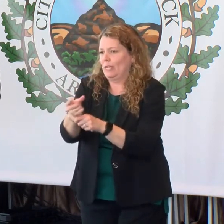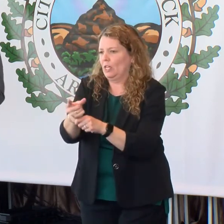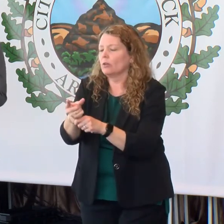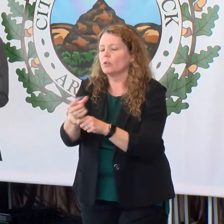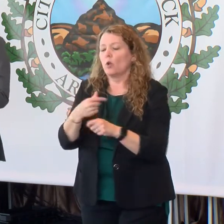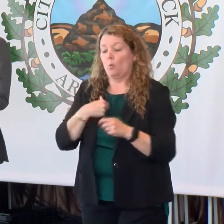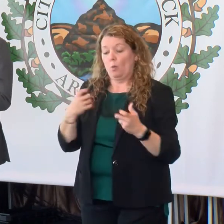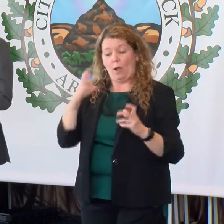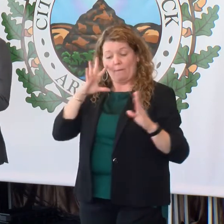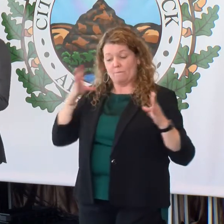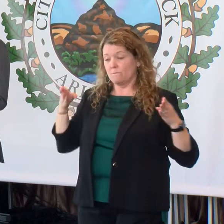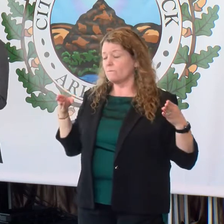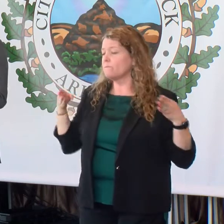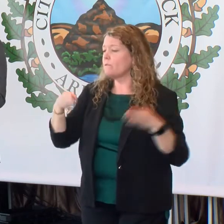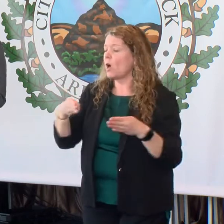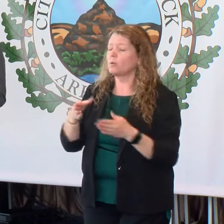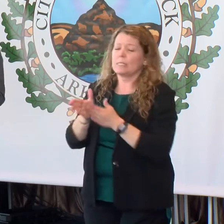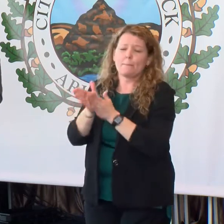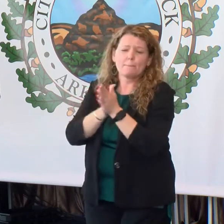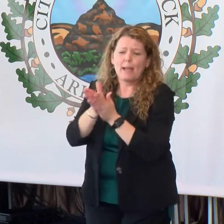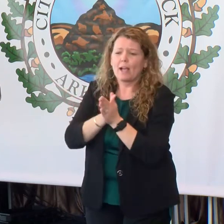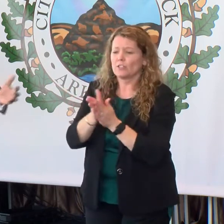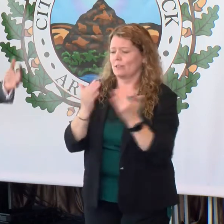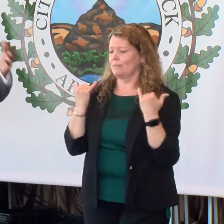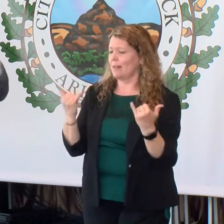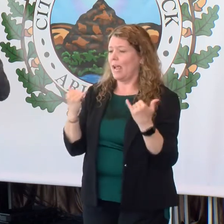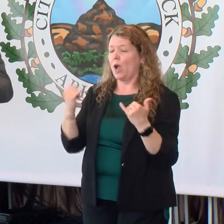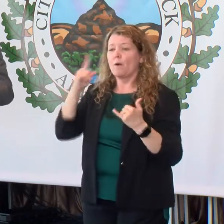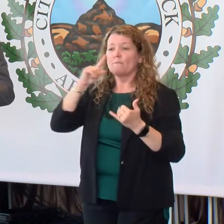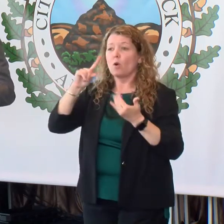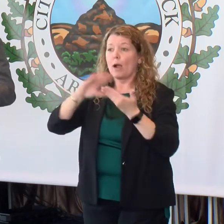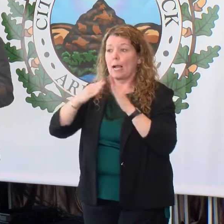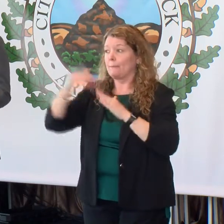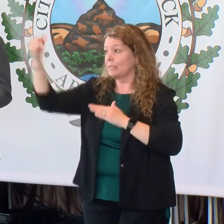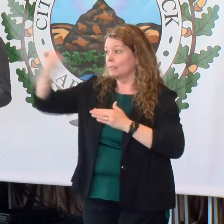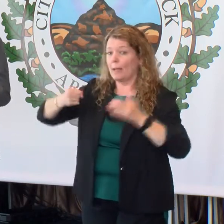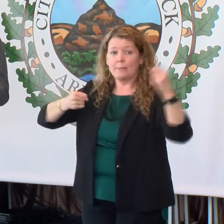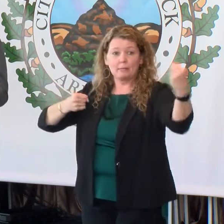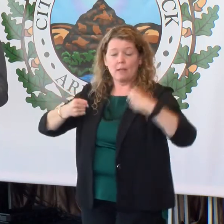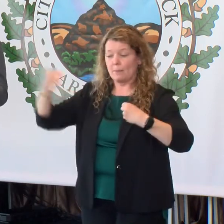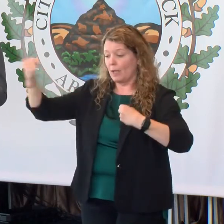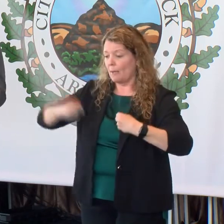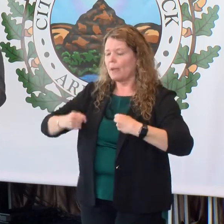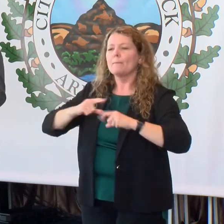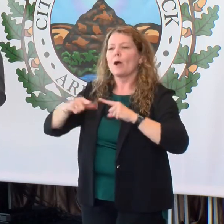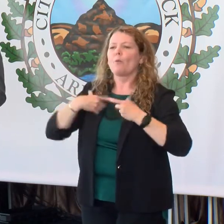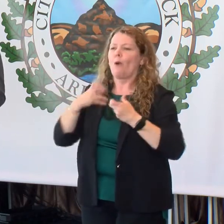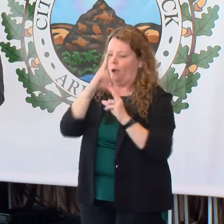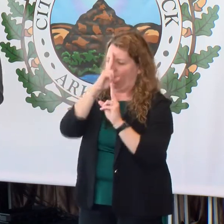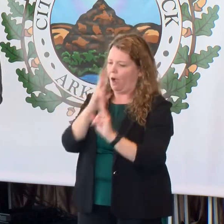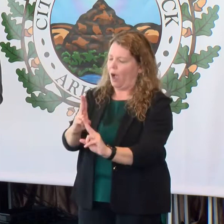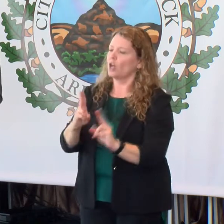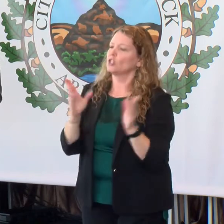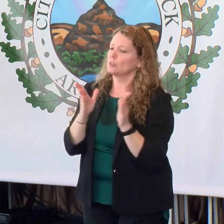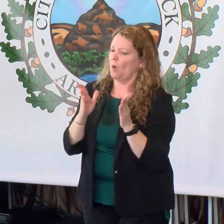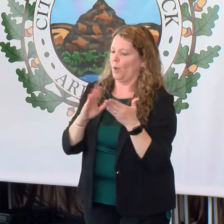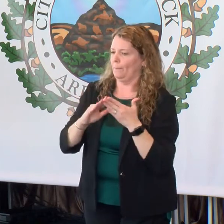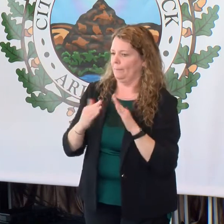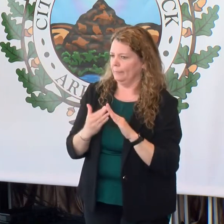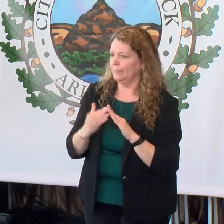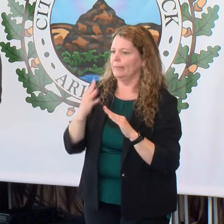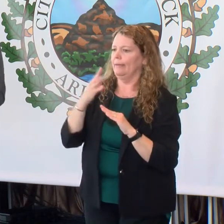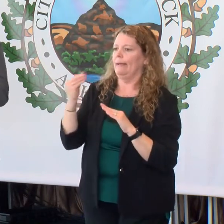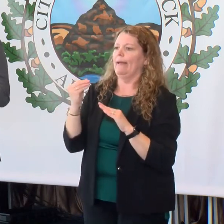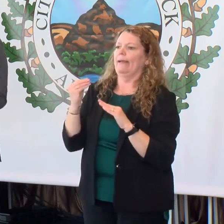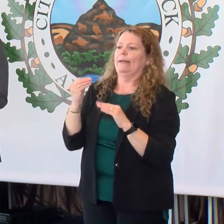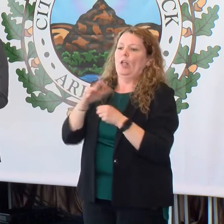the things we want to focus on, just as much passion and desire that we have in bringing companies to our city, we want to honor our small businesses and our local businesses that are